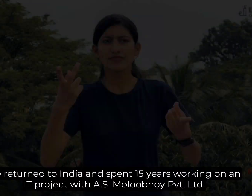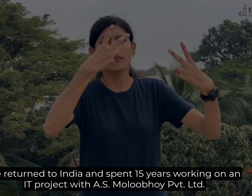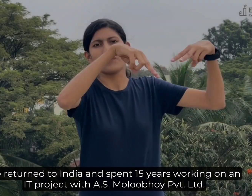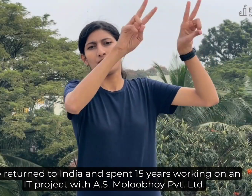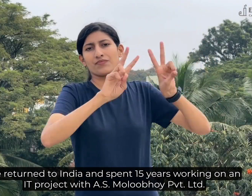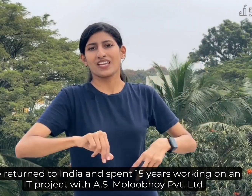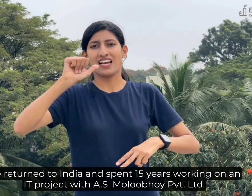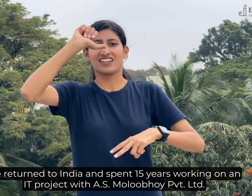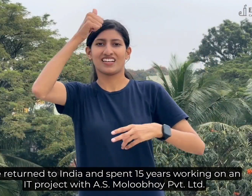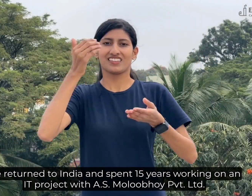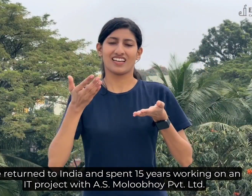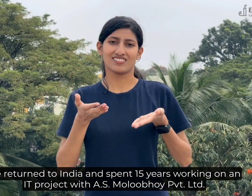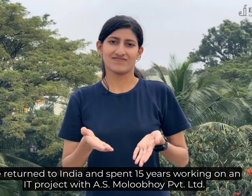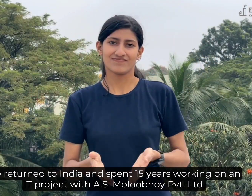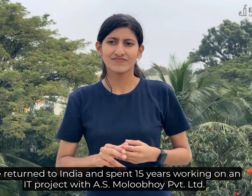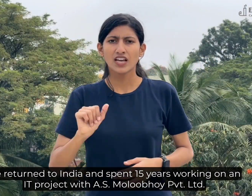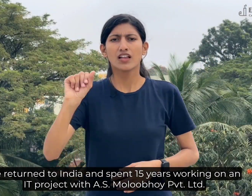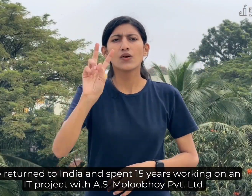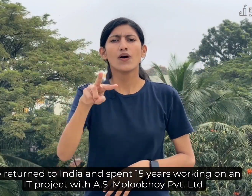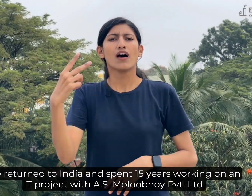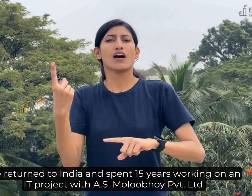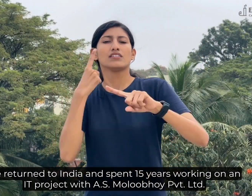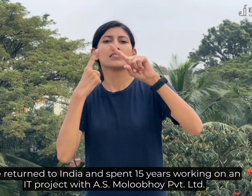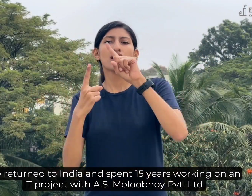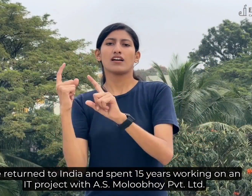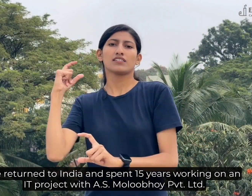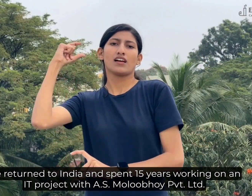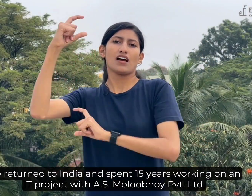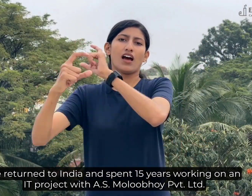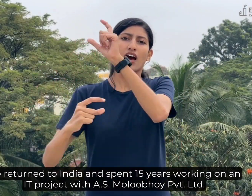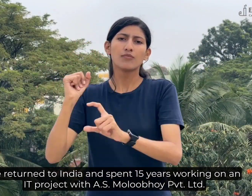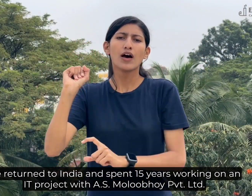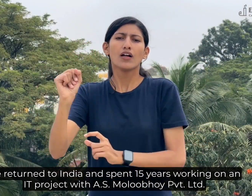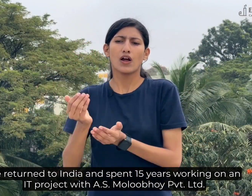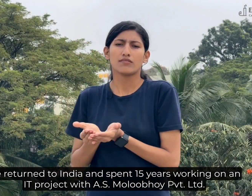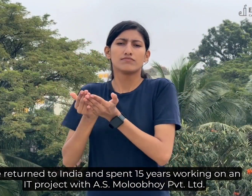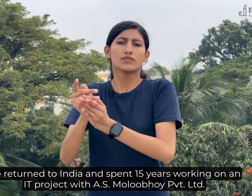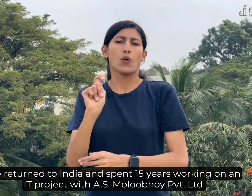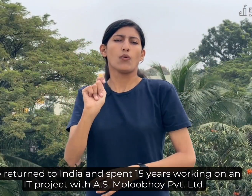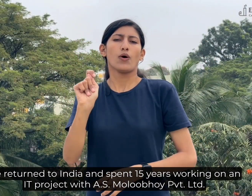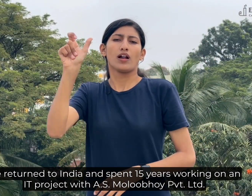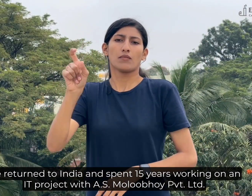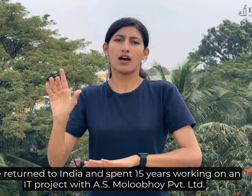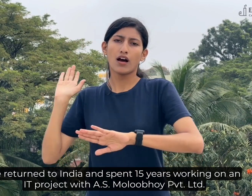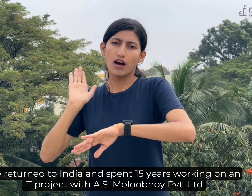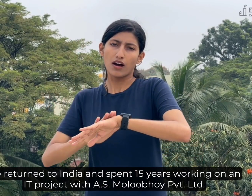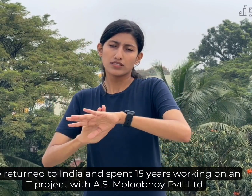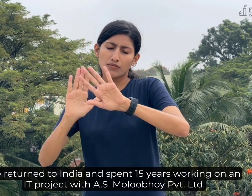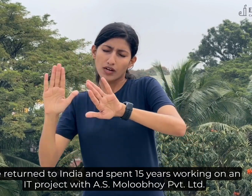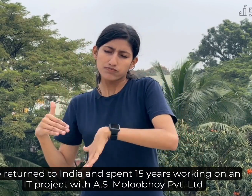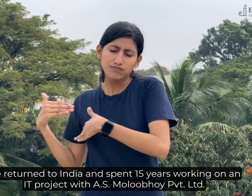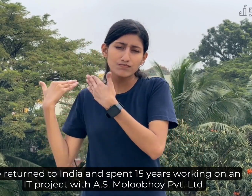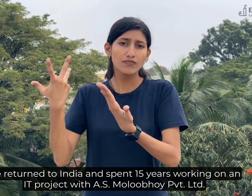He returned to India and spent 15 years working on an IT project with A. S. Maulubhai Private Limited.